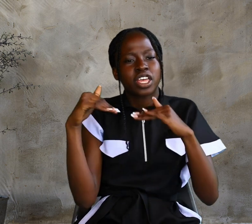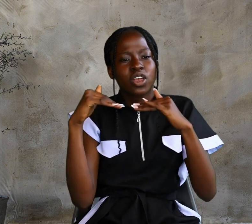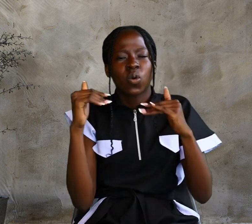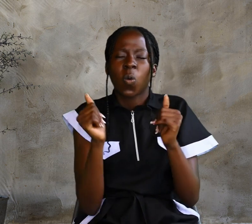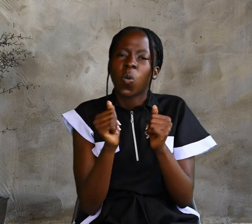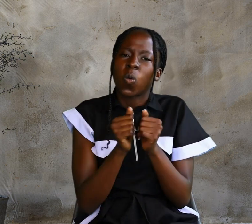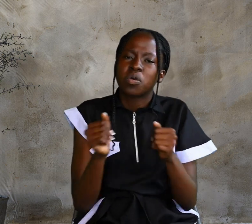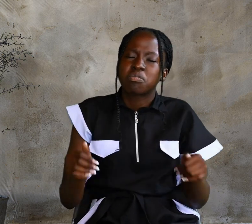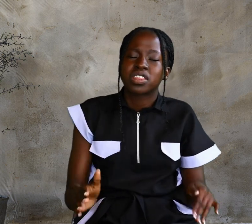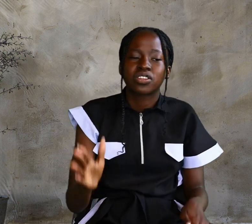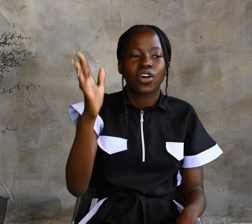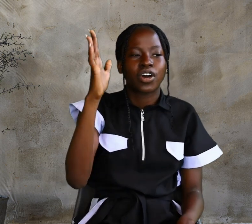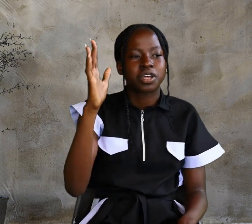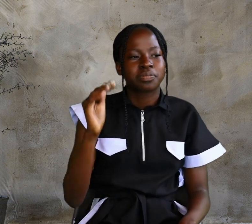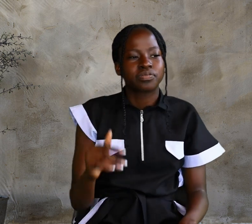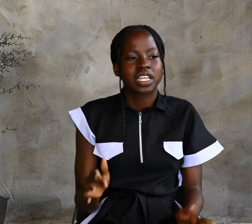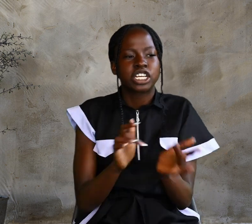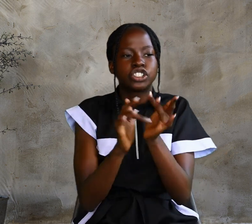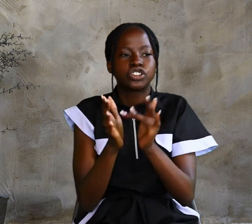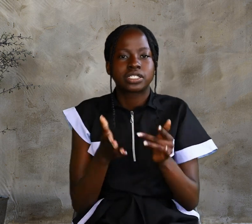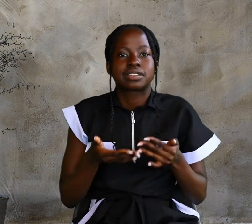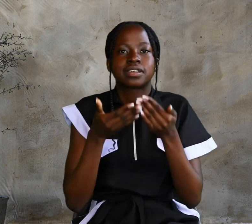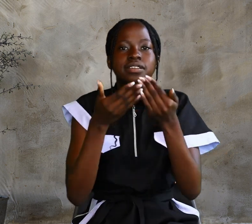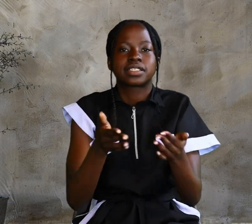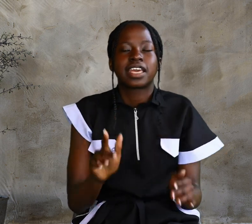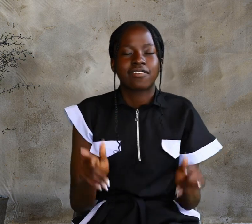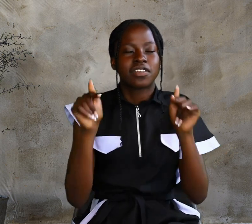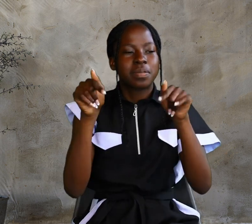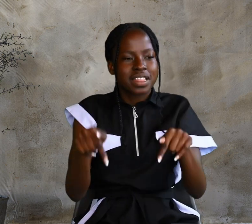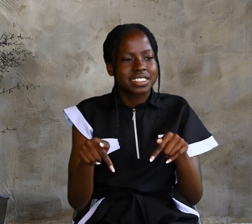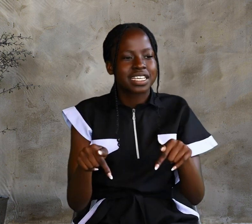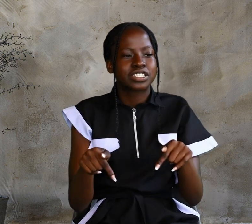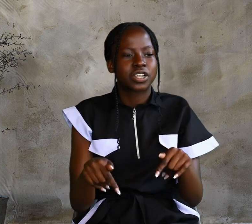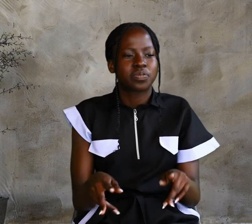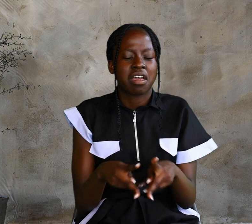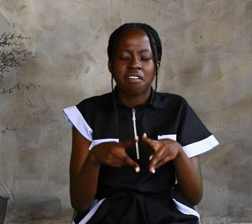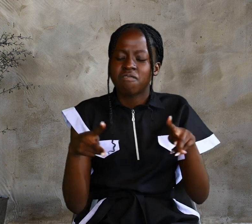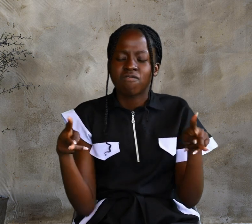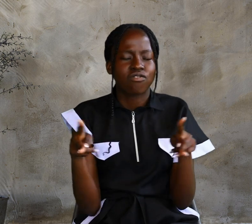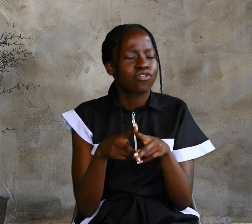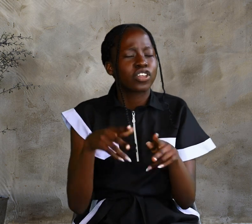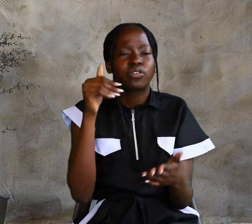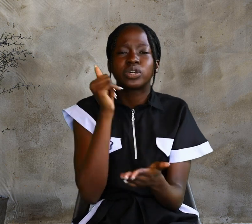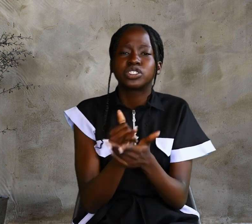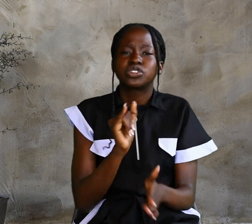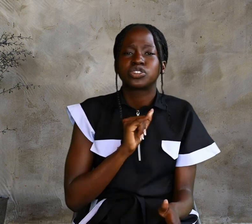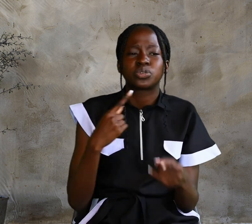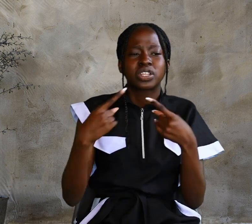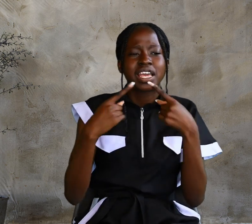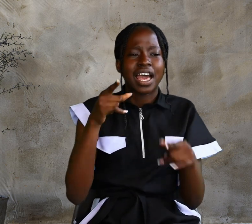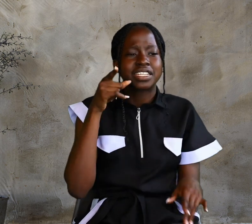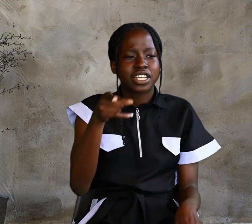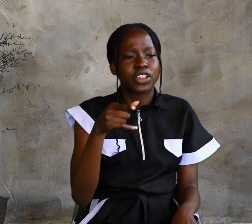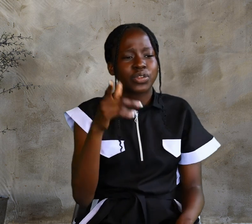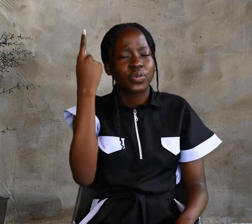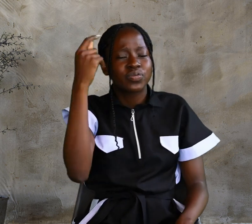with God. Jesus gave them this answer, Very truly I tell you,